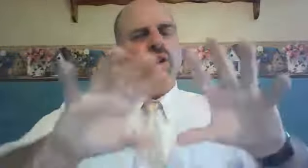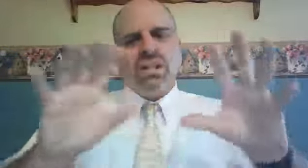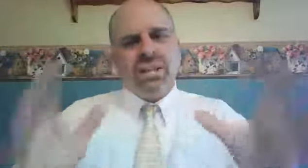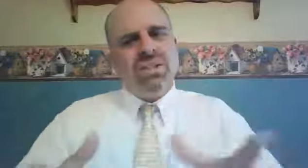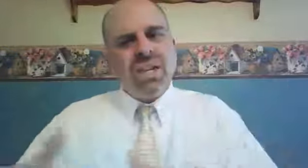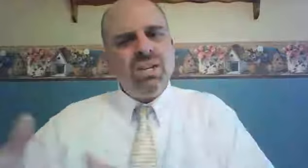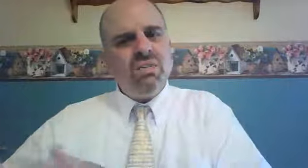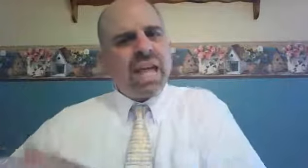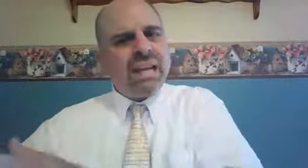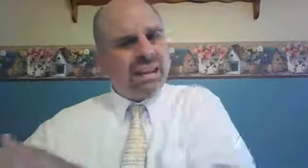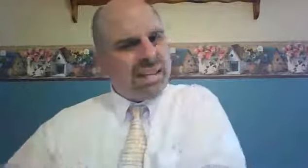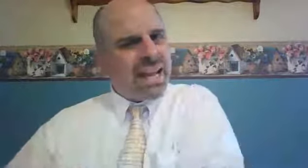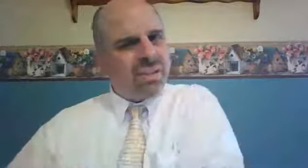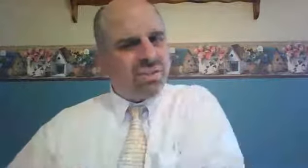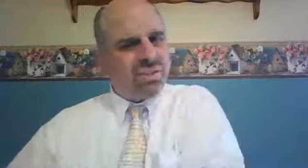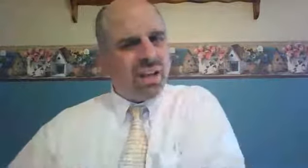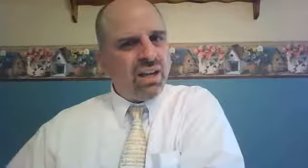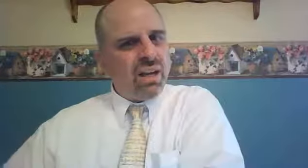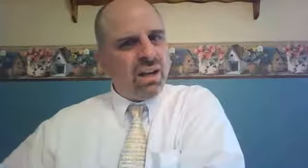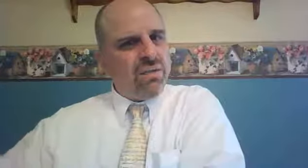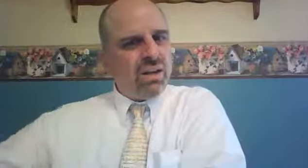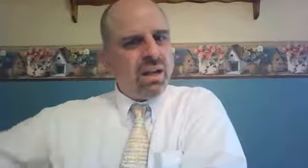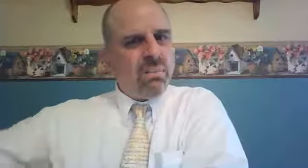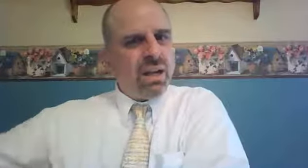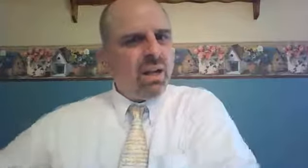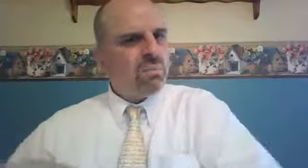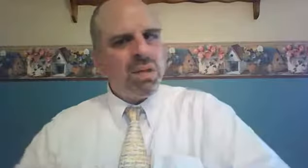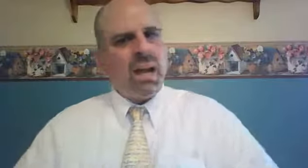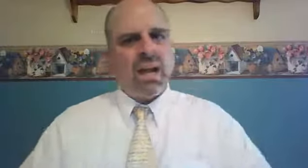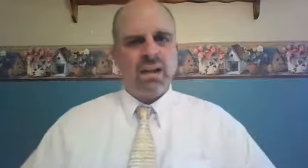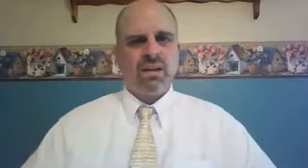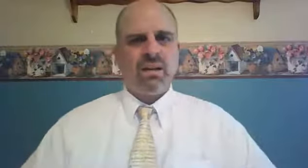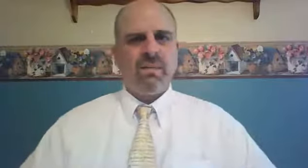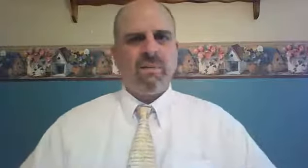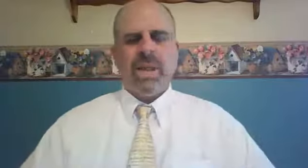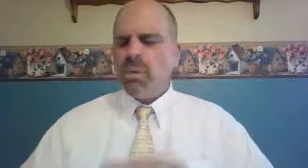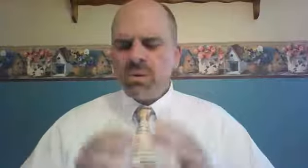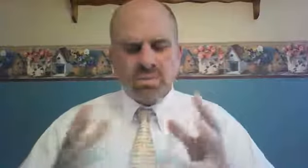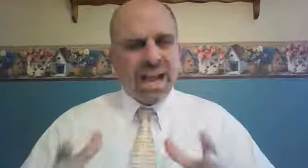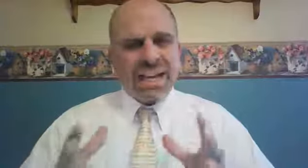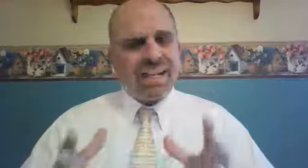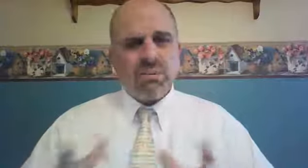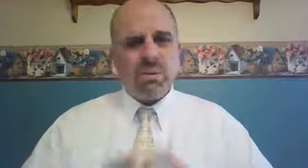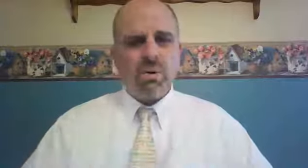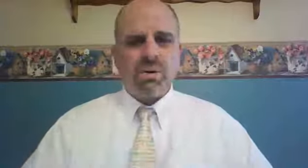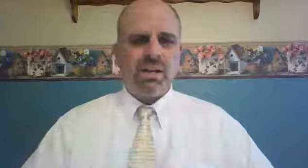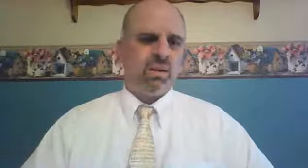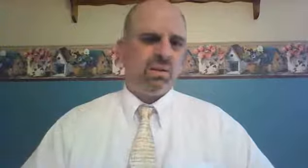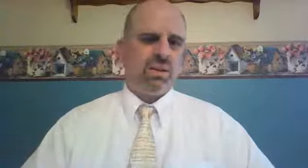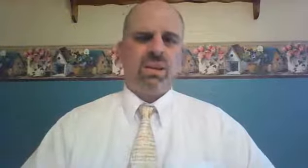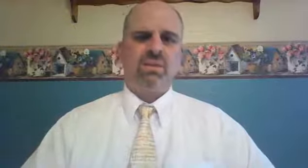continue that legacy that had been left behind. It was vitally important in those days.